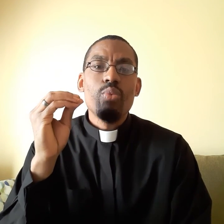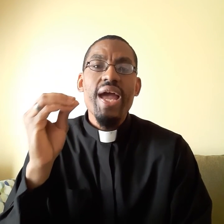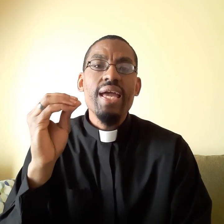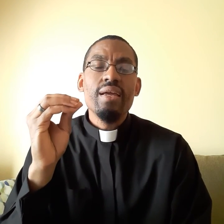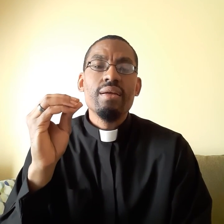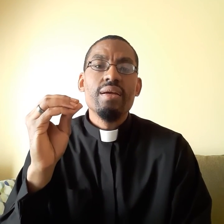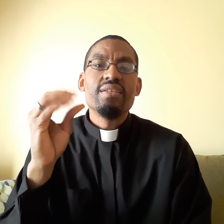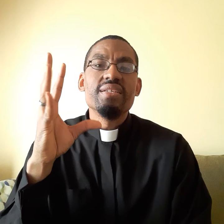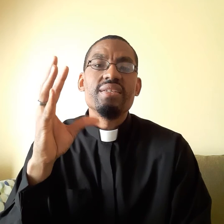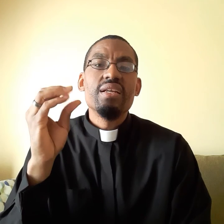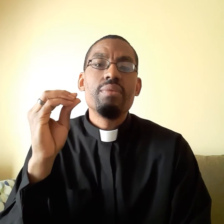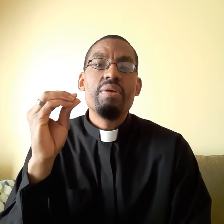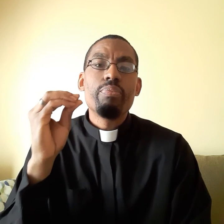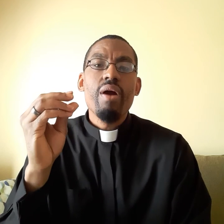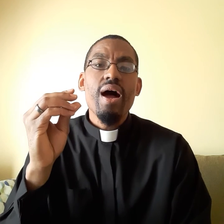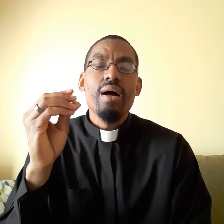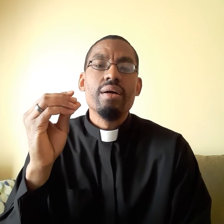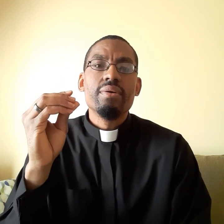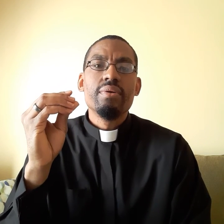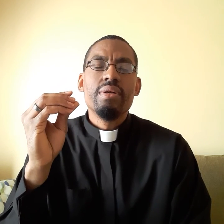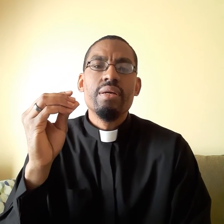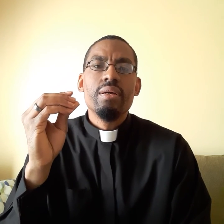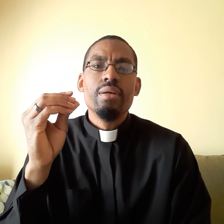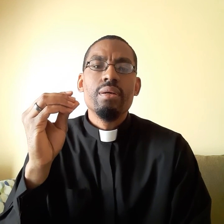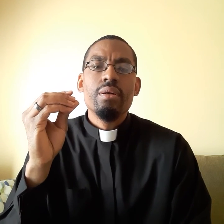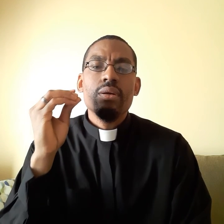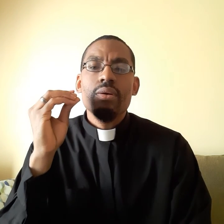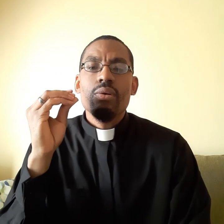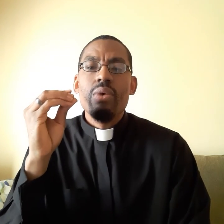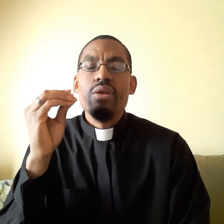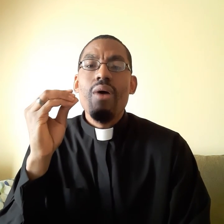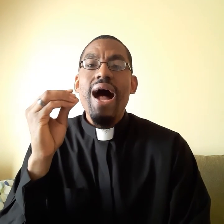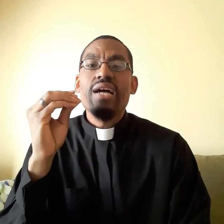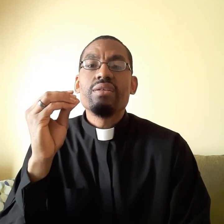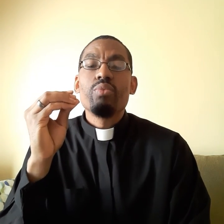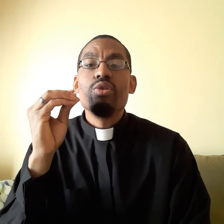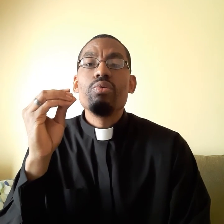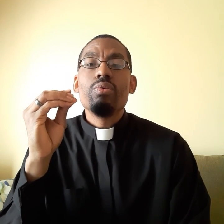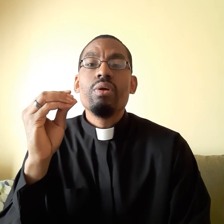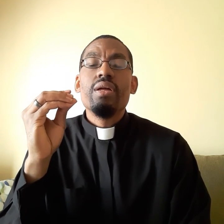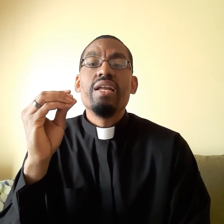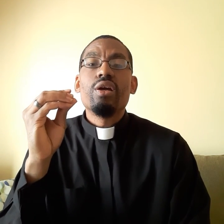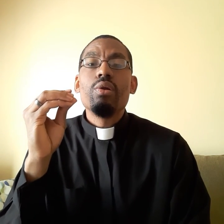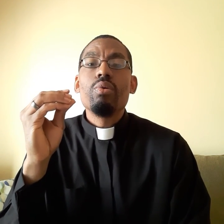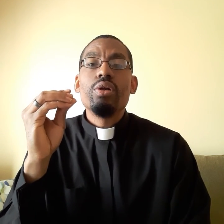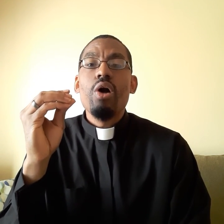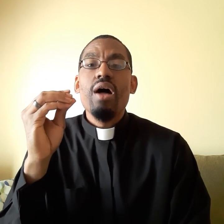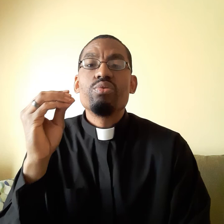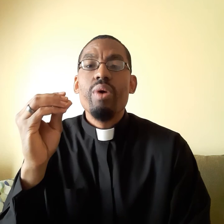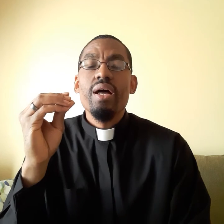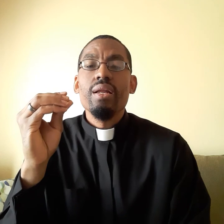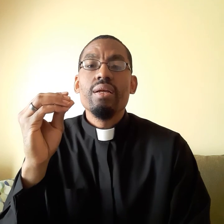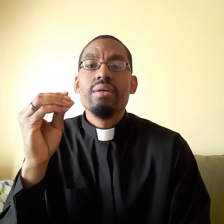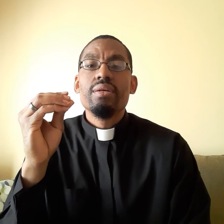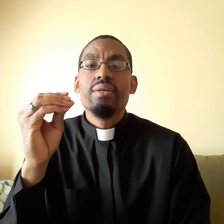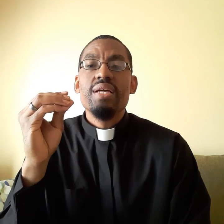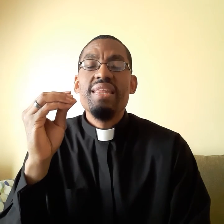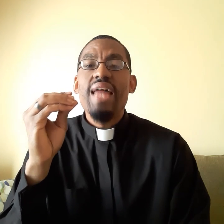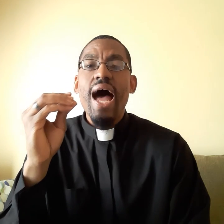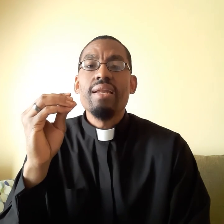way it's considered to be prayer when you ask when you include God's will in that